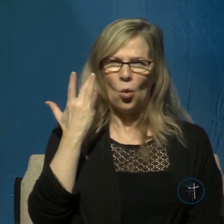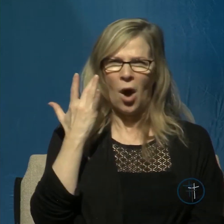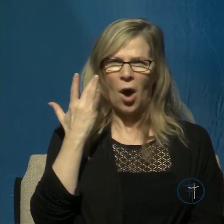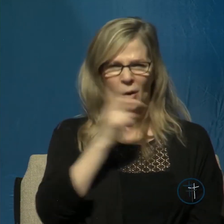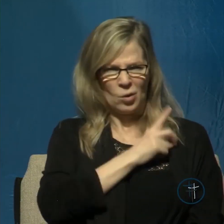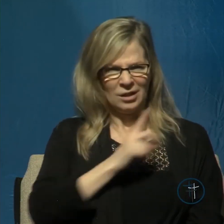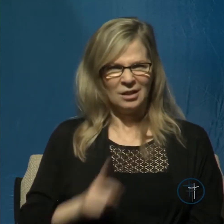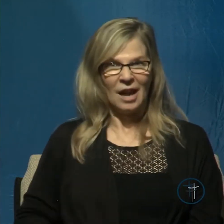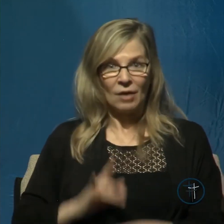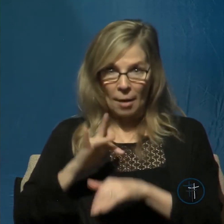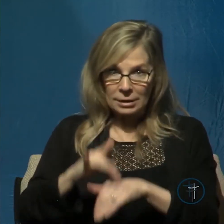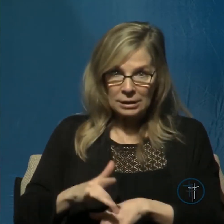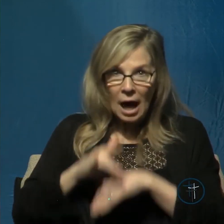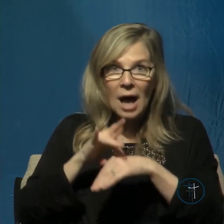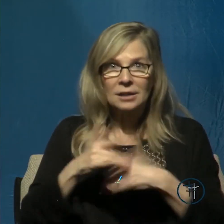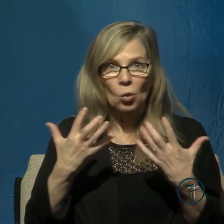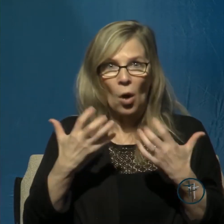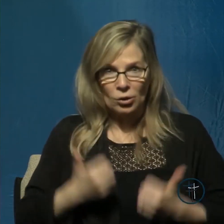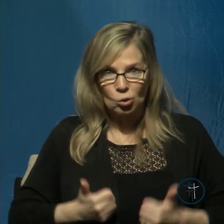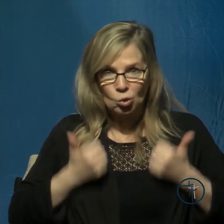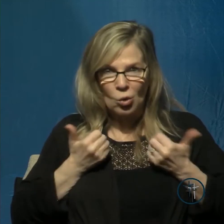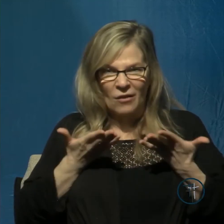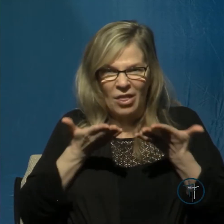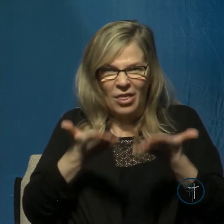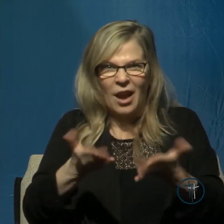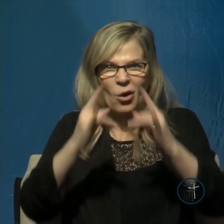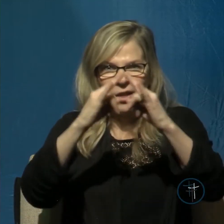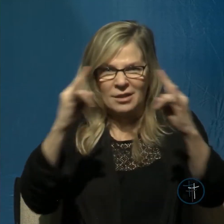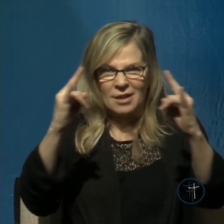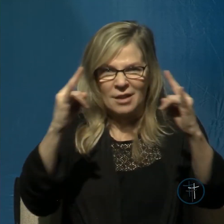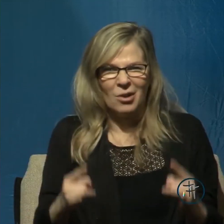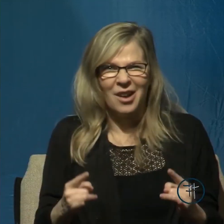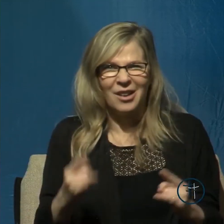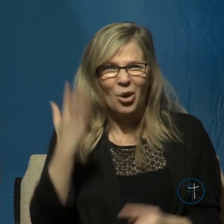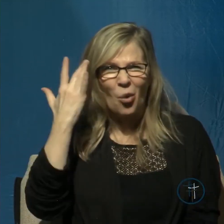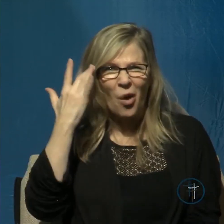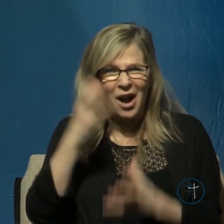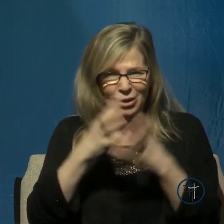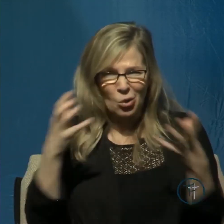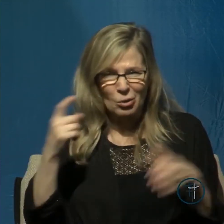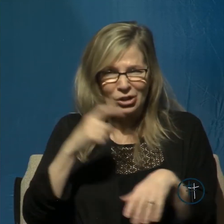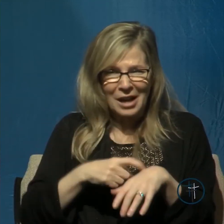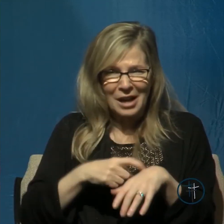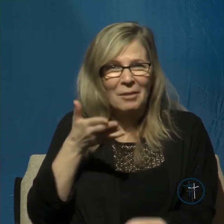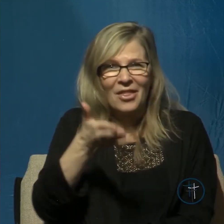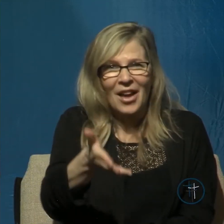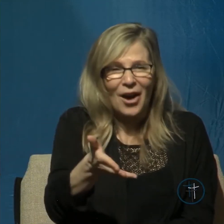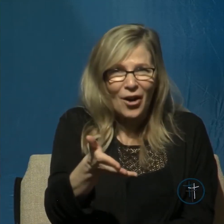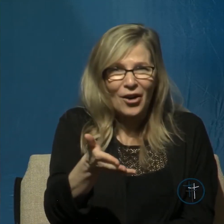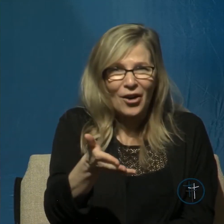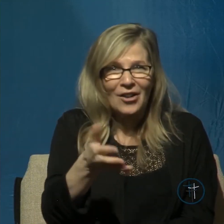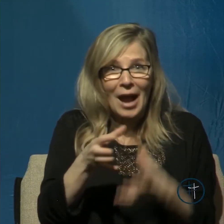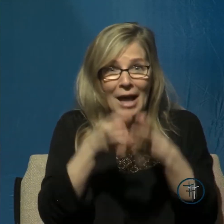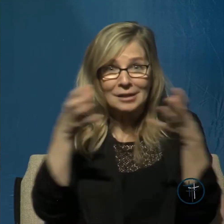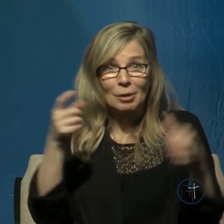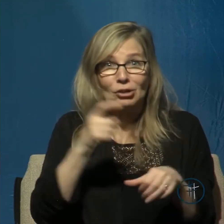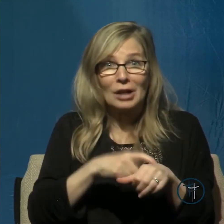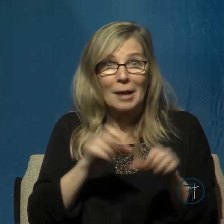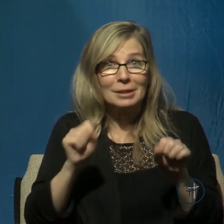desiring to dwell in the tabernacle I mean why did he want to spend so much time there as much time as possible it wasn't because David was